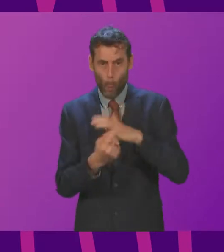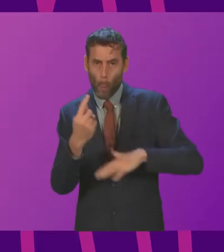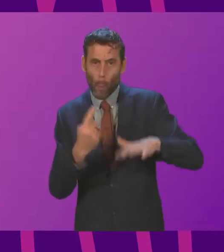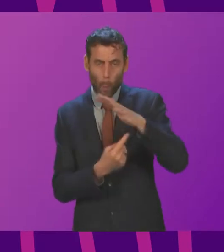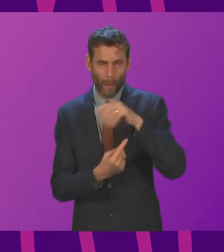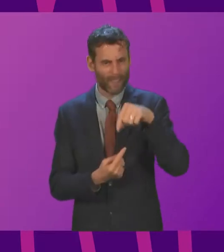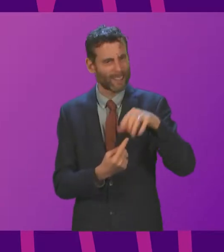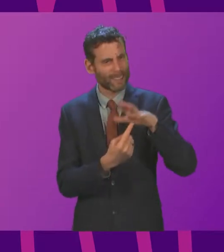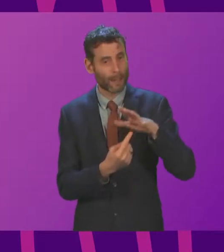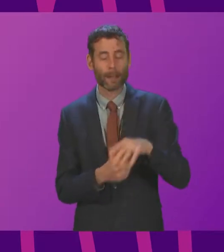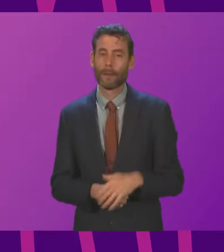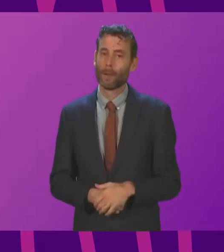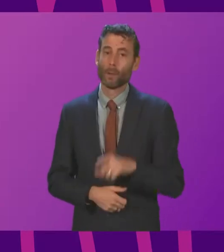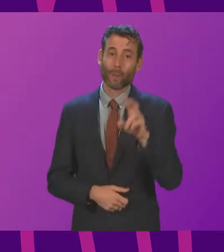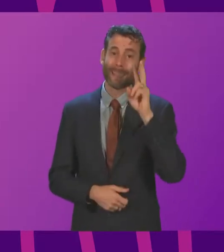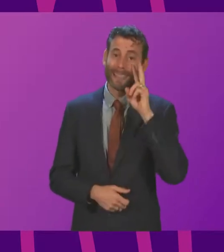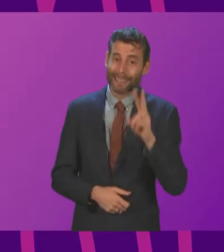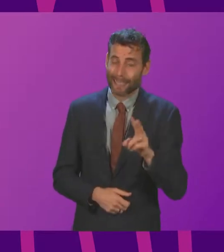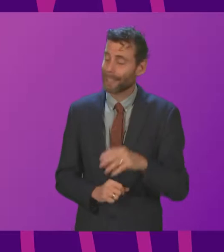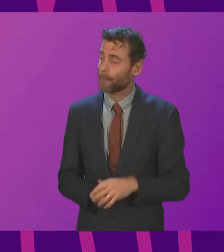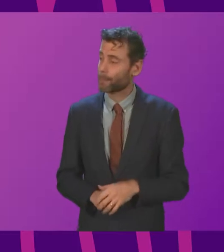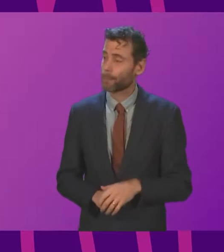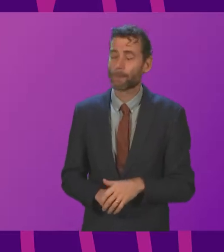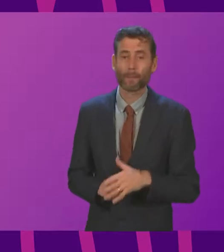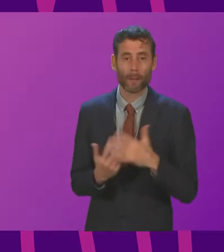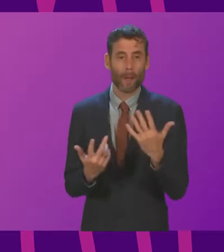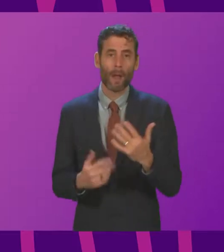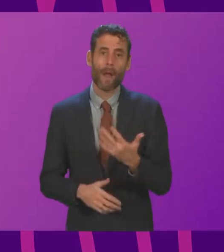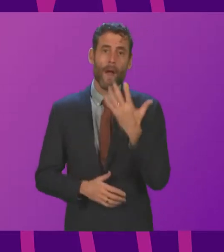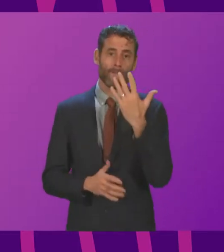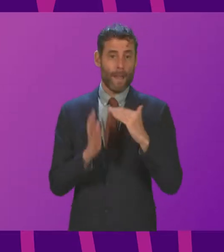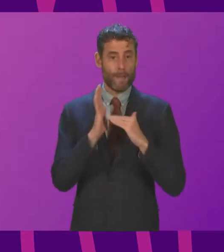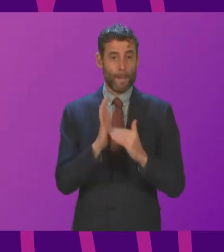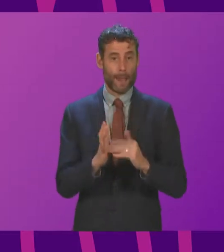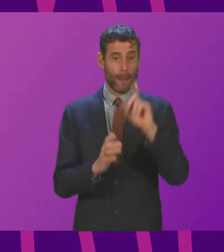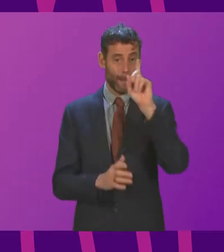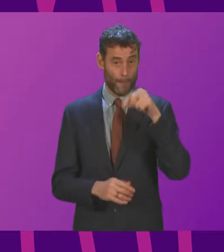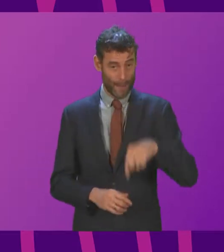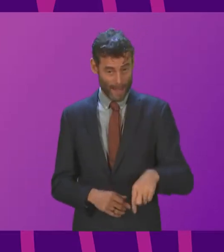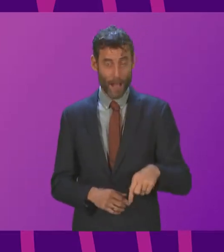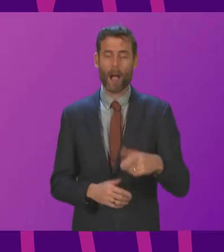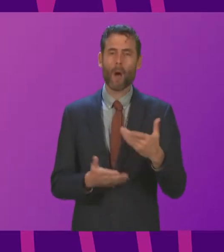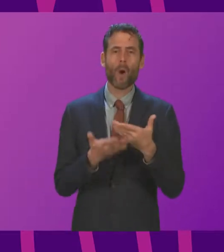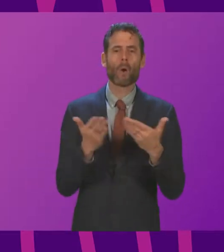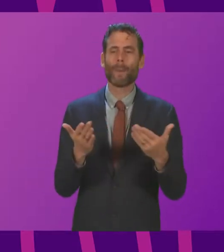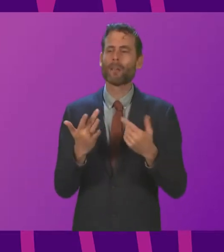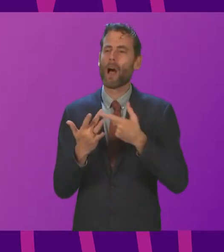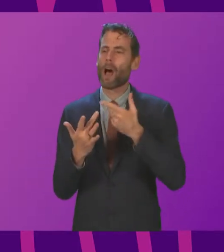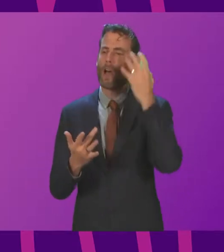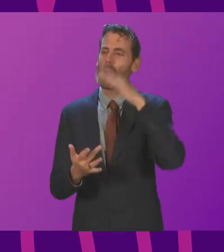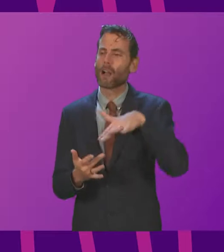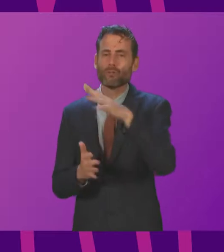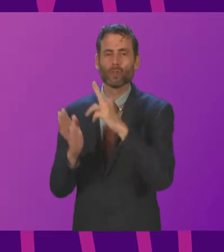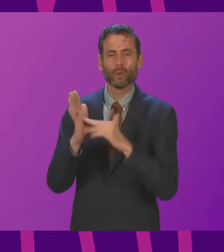nations of around 5 million people are doing, using their full powers over energy. New Zealand, Denmark, Ireland, Costa Rica are all